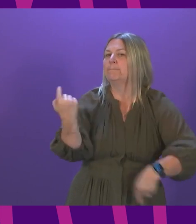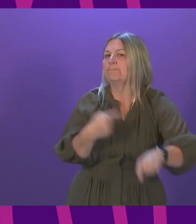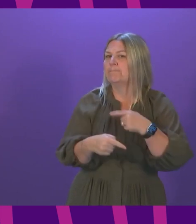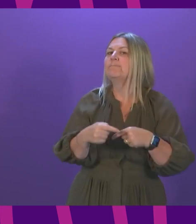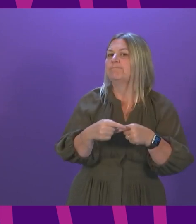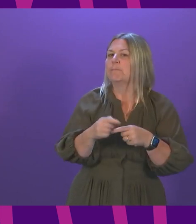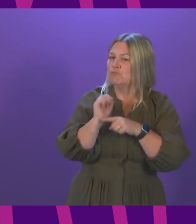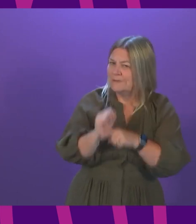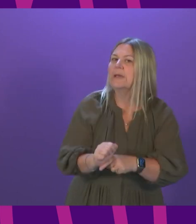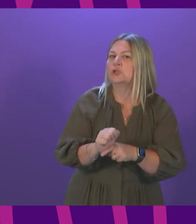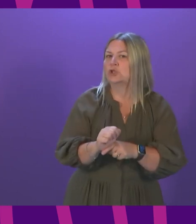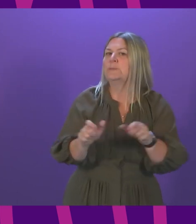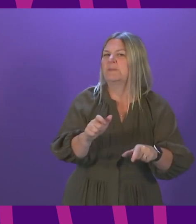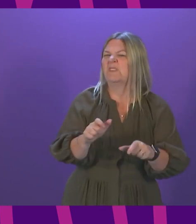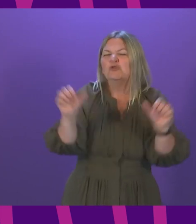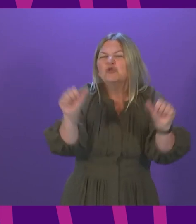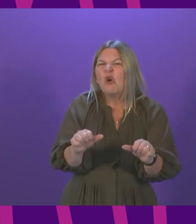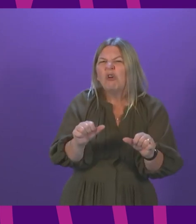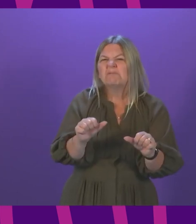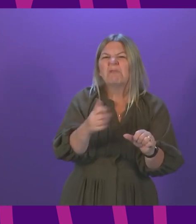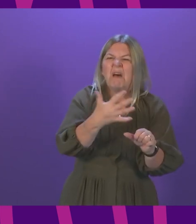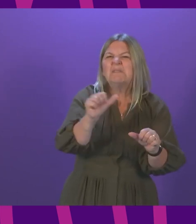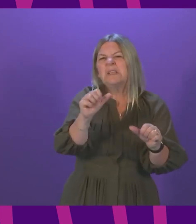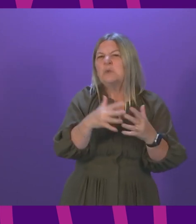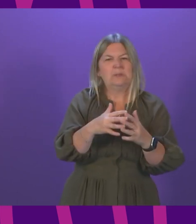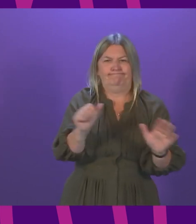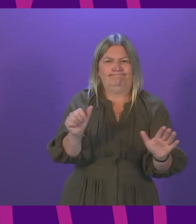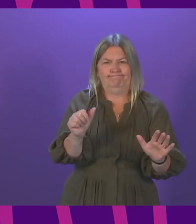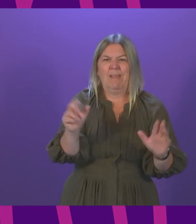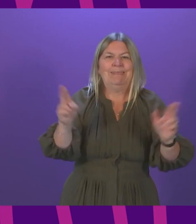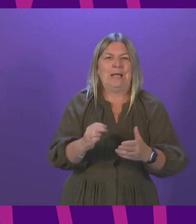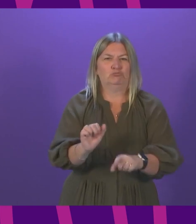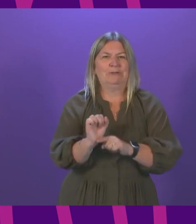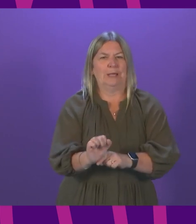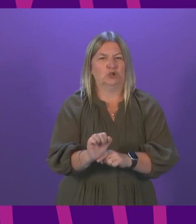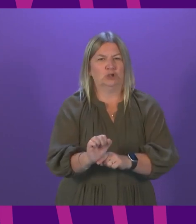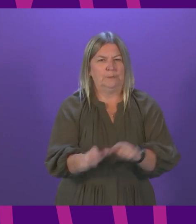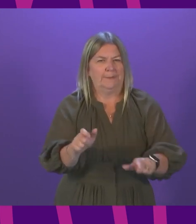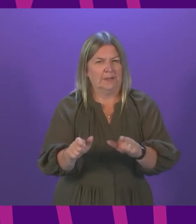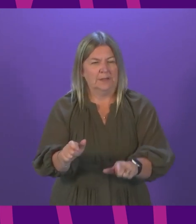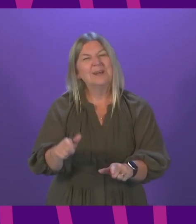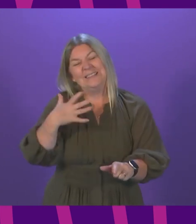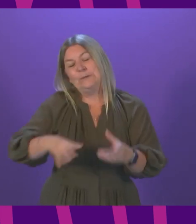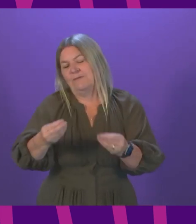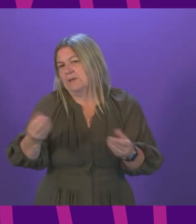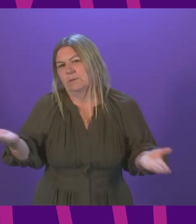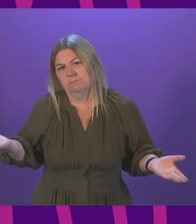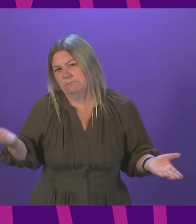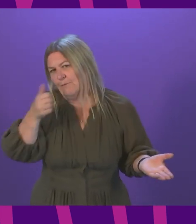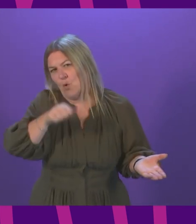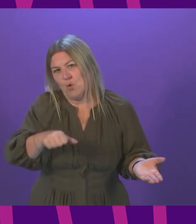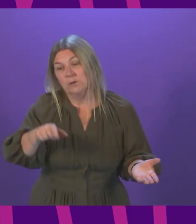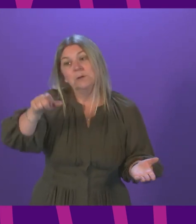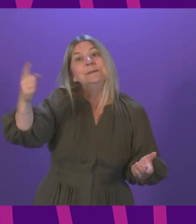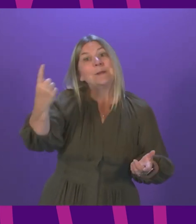of vaccines in a way that a shorter gap might not have done. But there needs to be flexibility. And in the situation of a